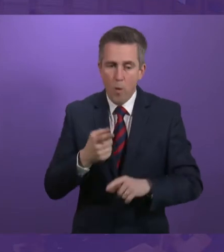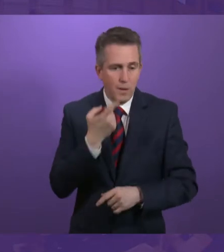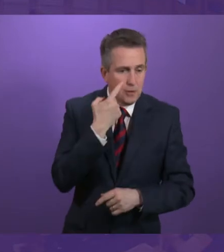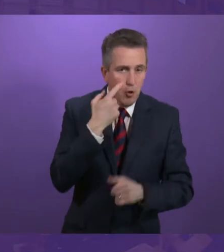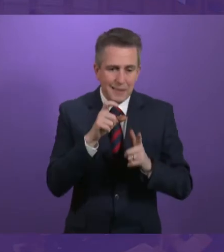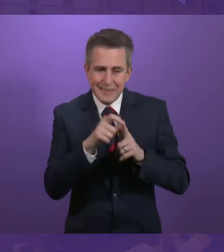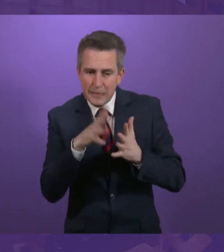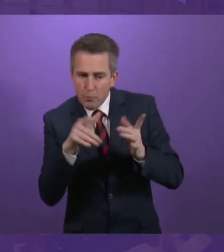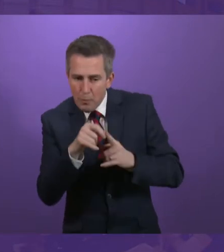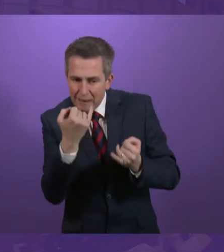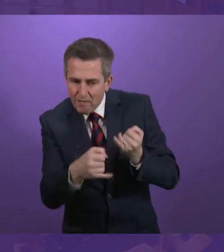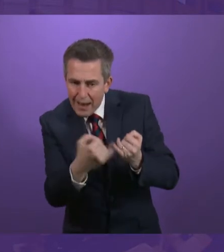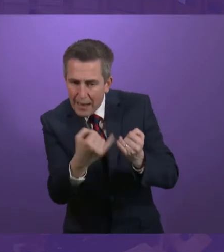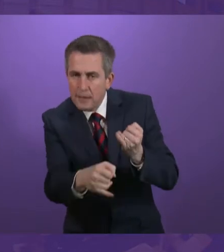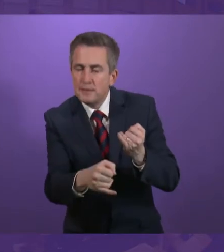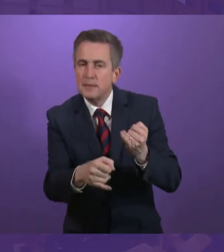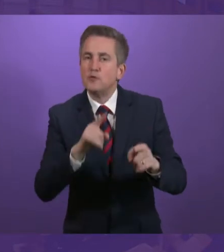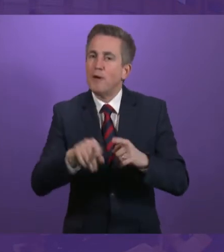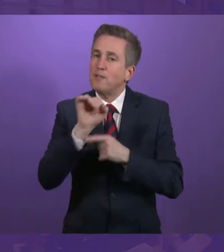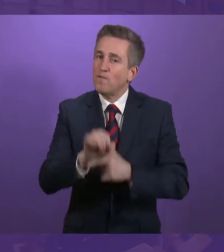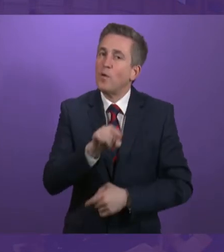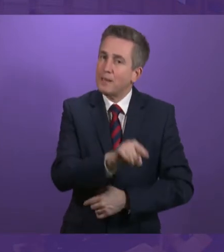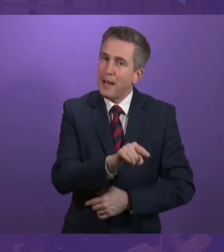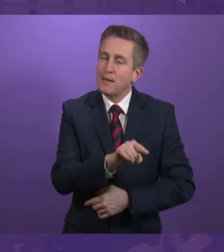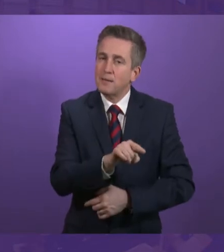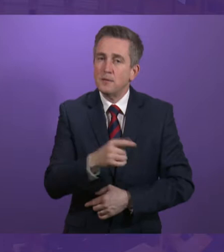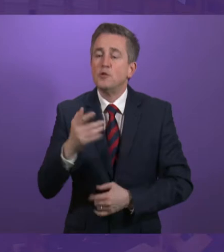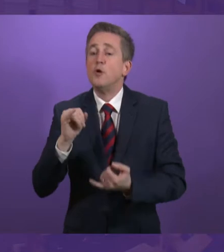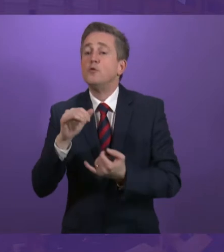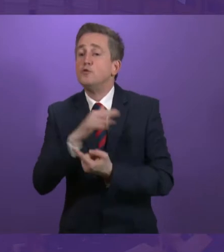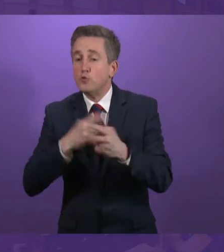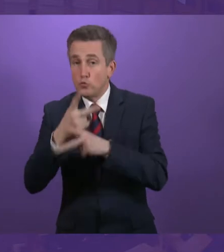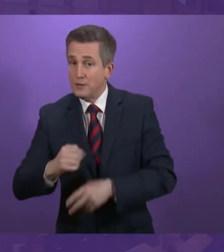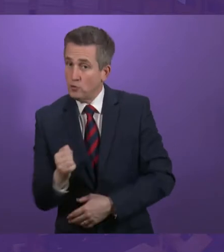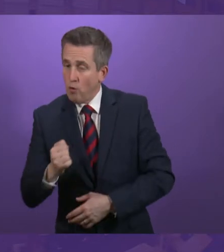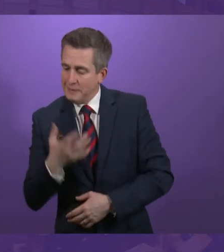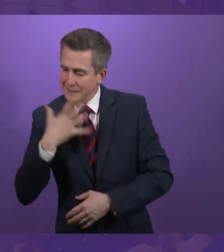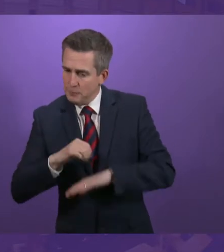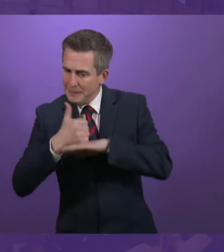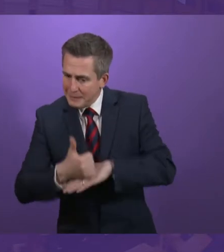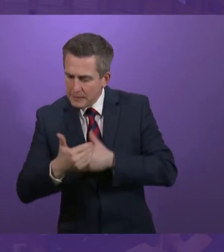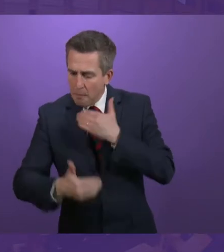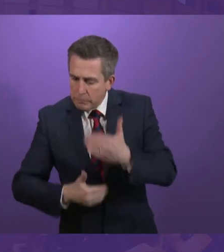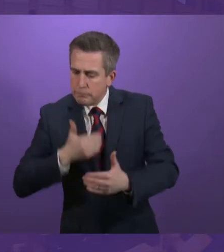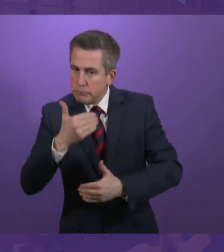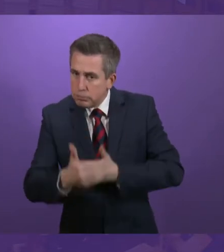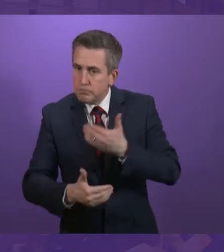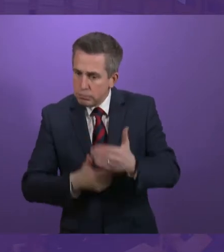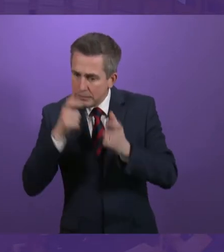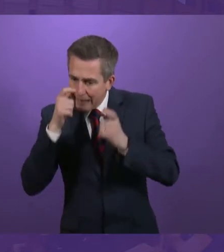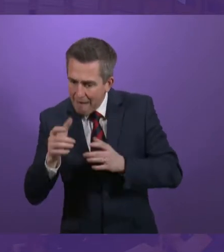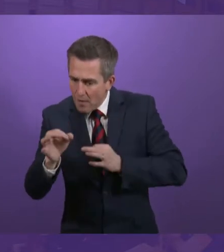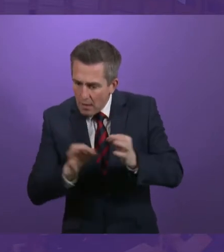and it is clear to me that changes to Social Security need to be implemented with painstaking care, always at pace but never rushed